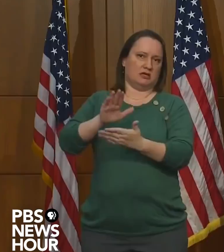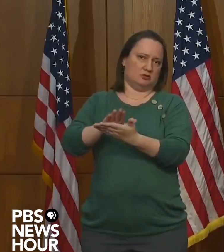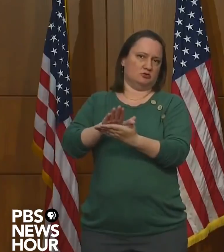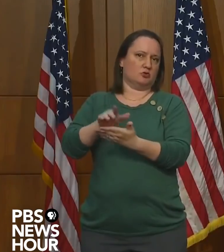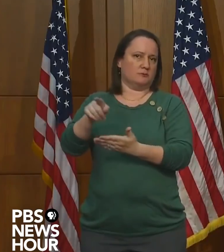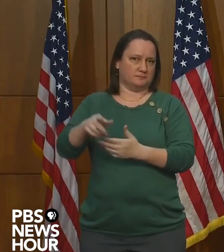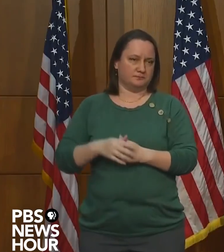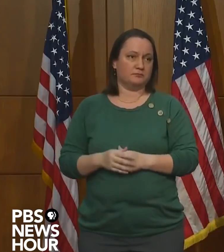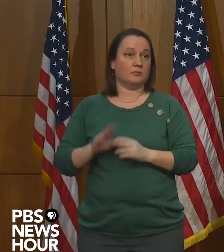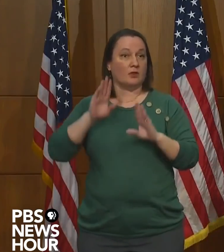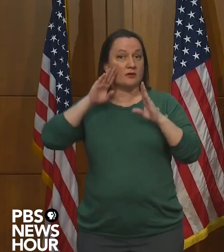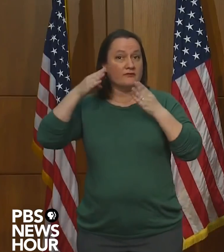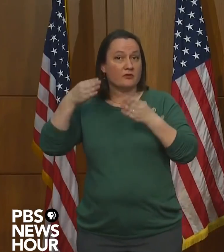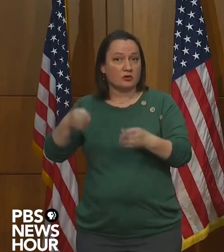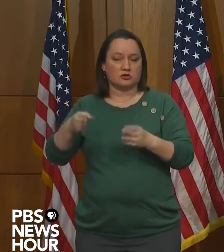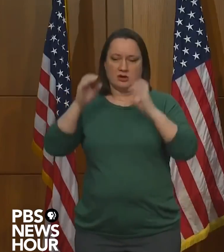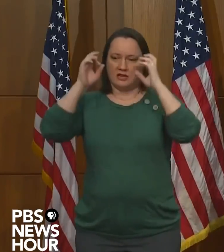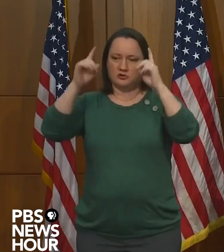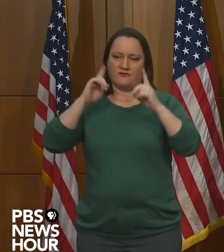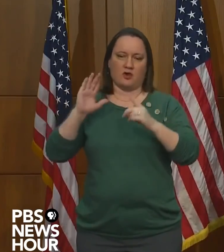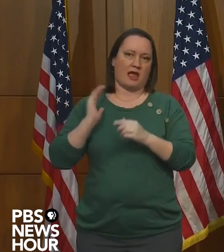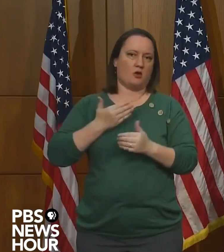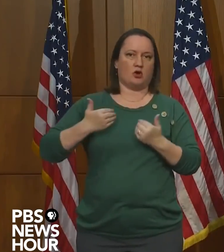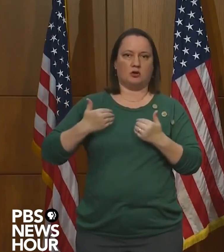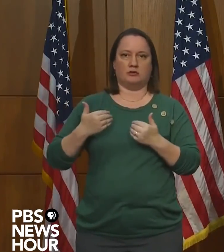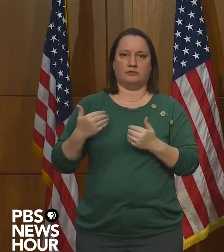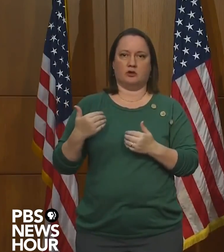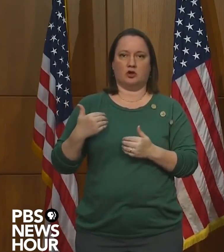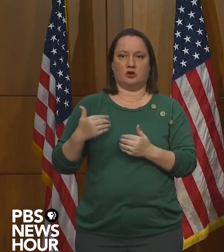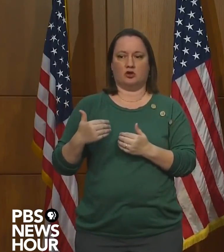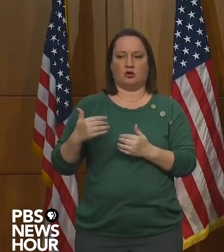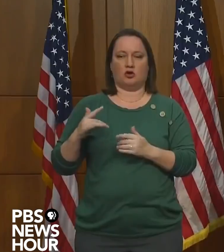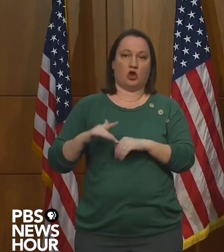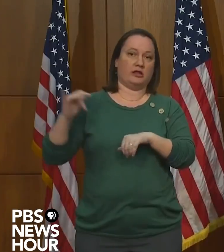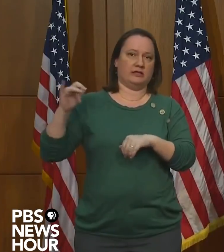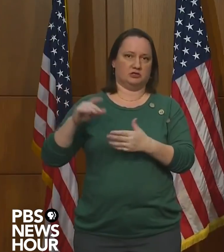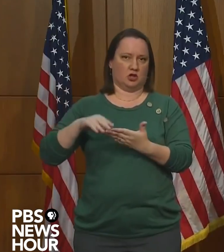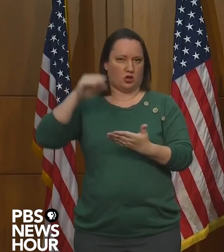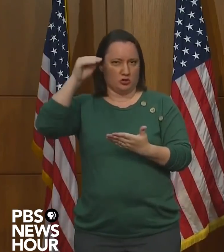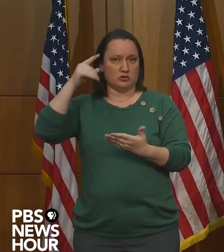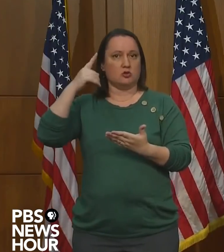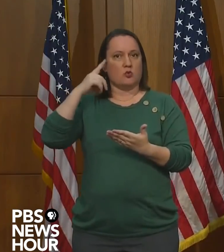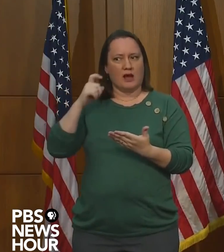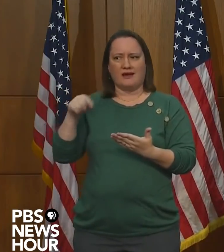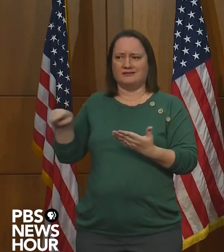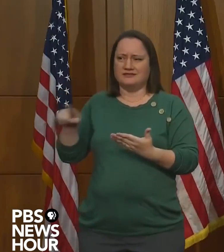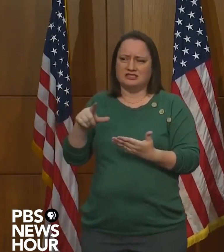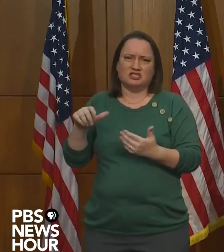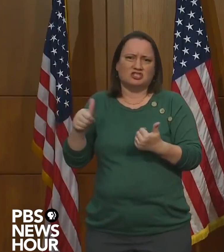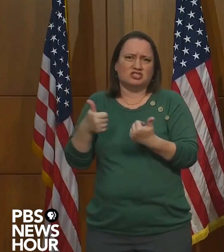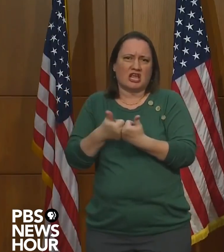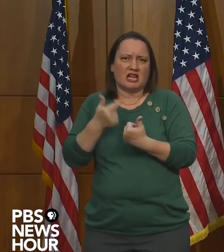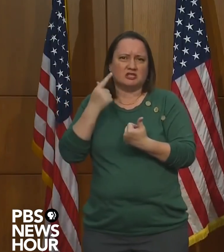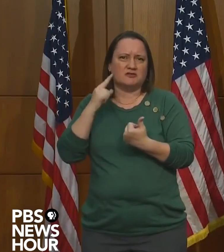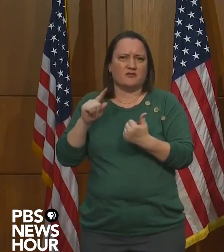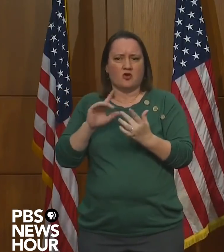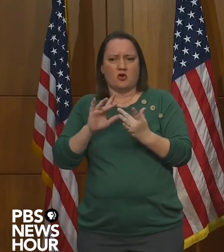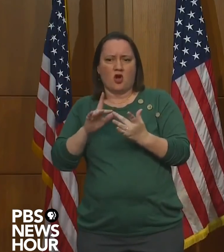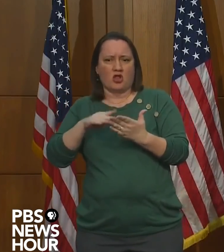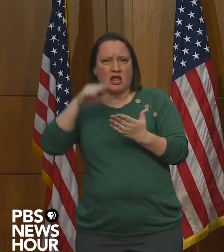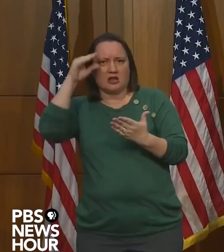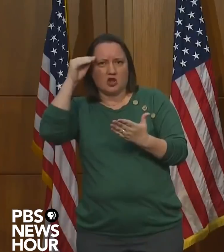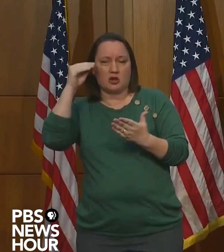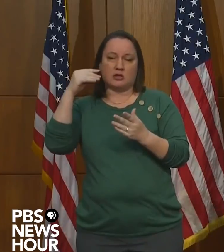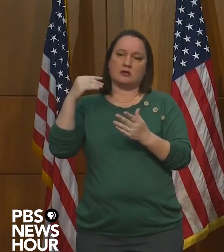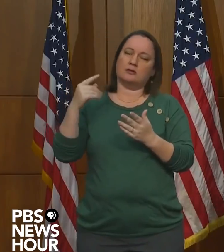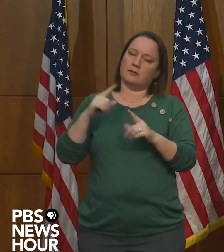education to our earliest learners because of the challenges that they were facing in the remote learning environment while also making sure that we could keep